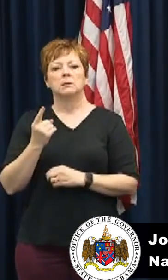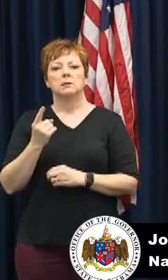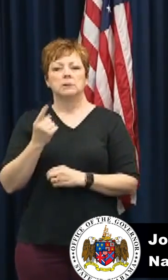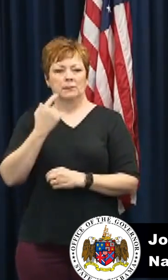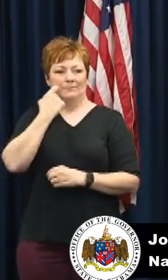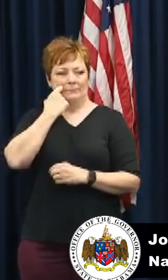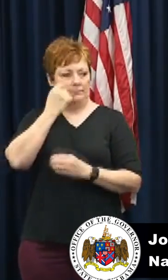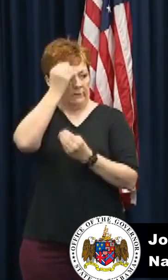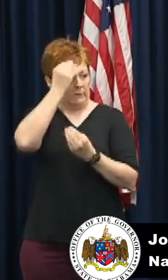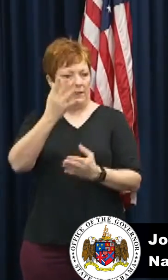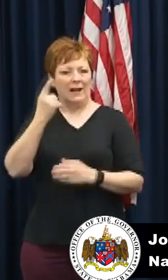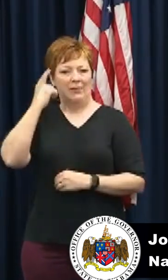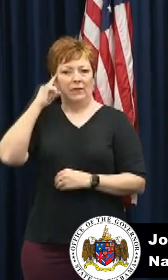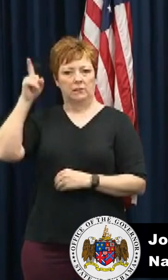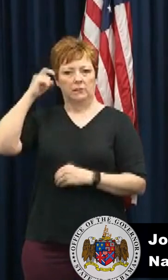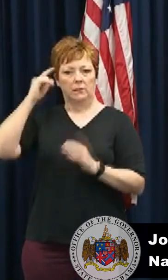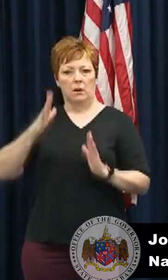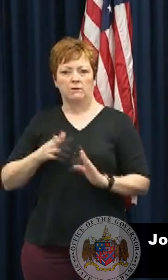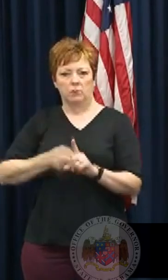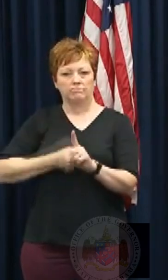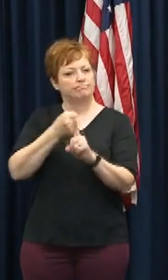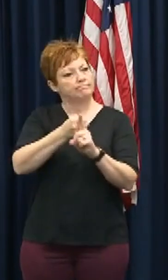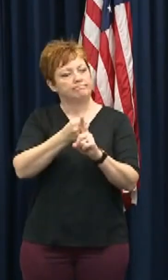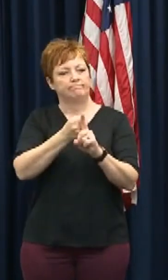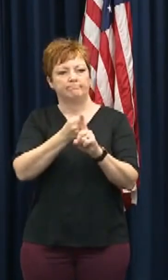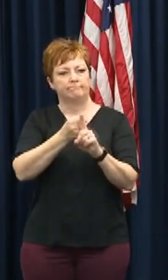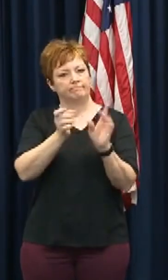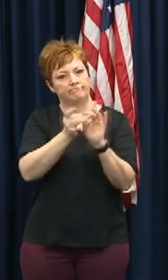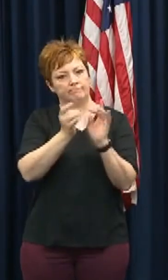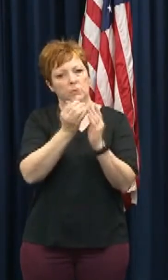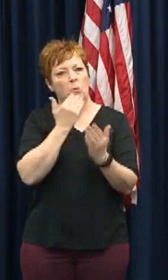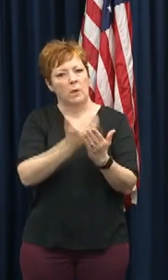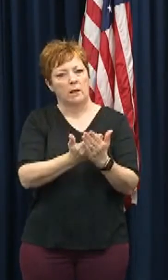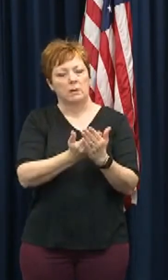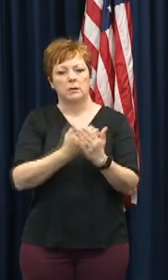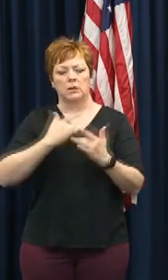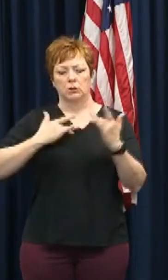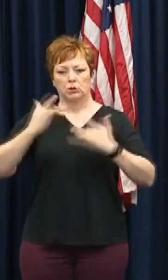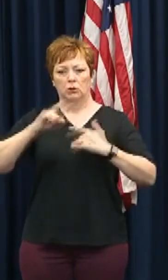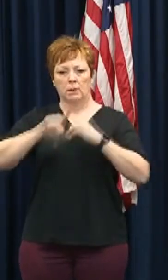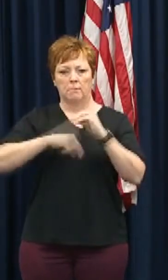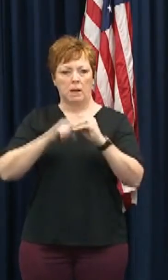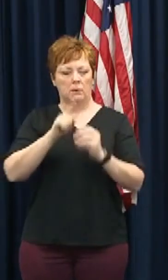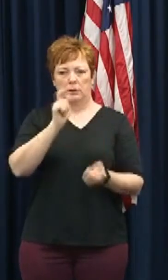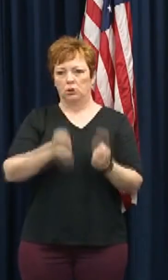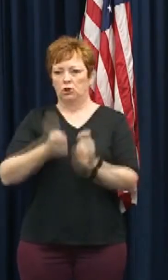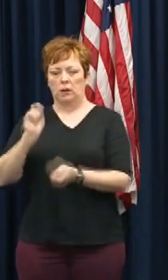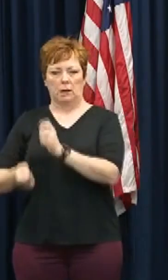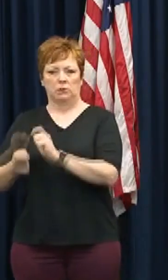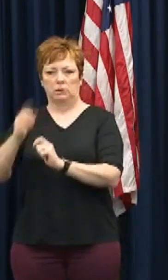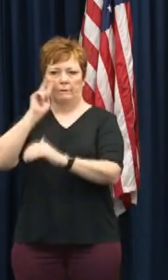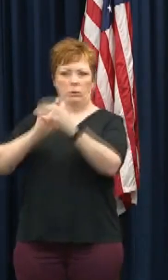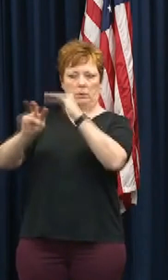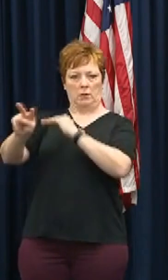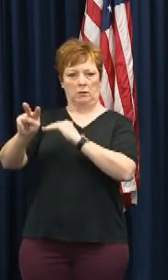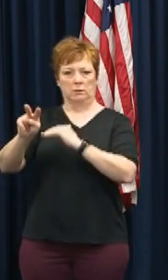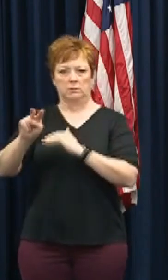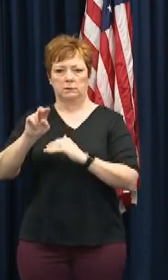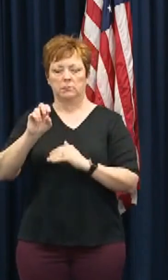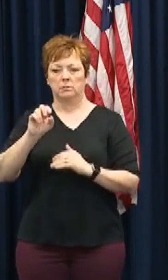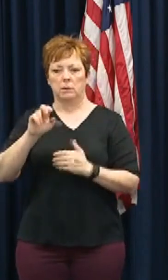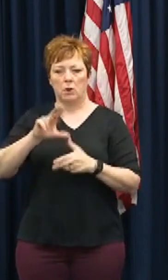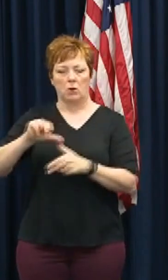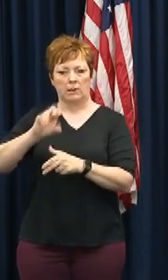I think the governor hit it well. Our concerns about the variability and the changing forecasts that Sally presents.